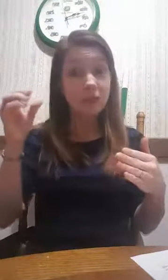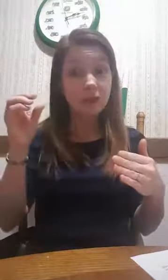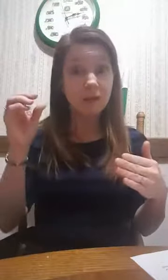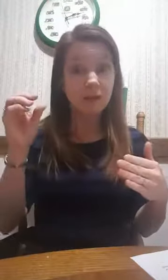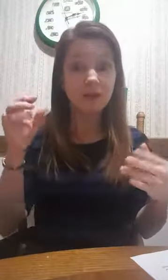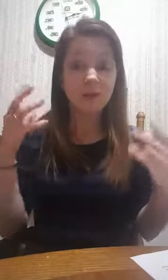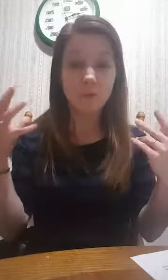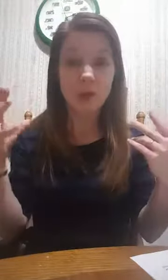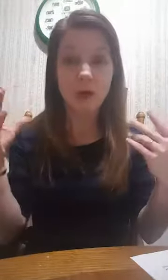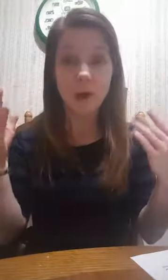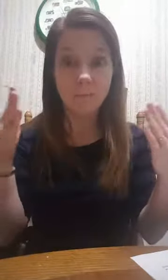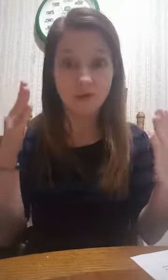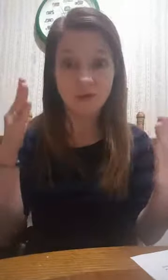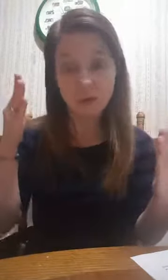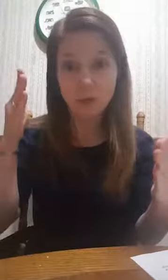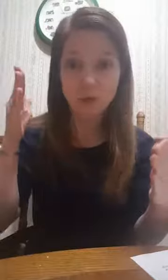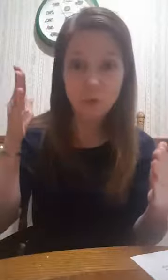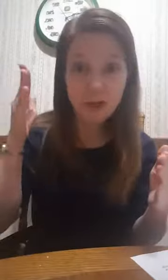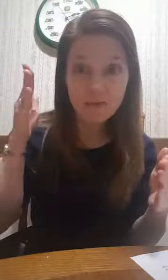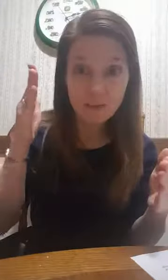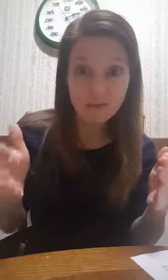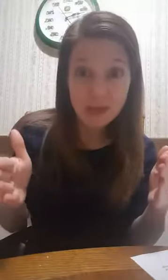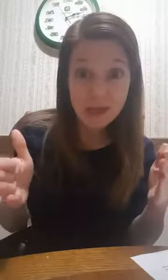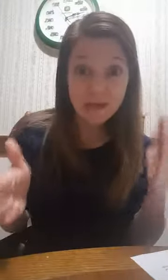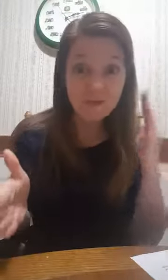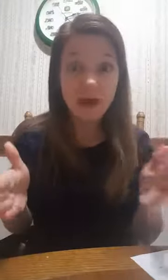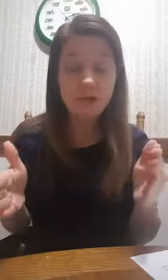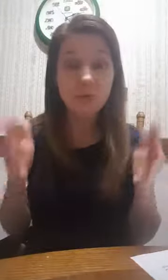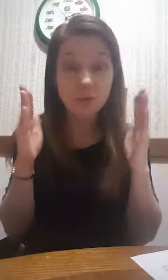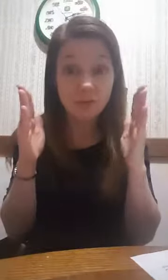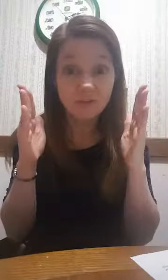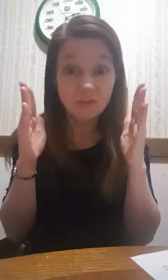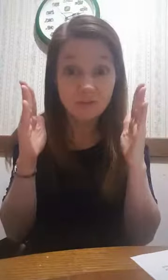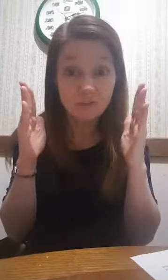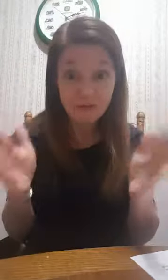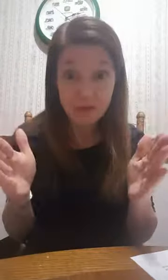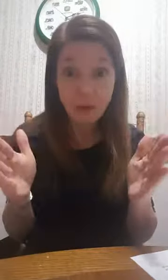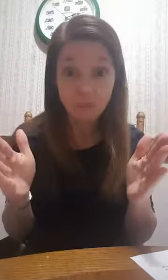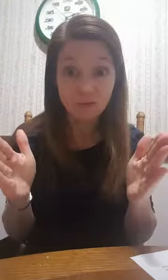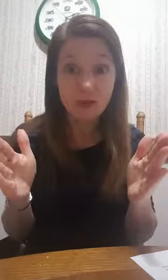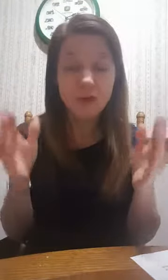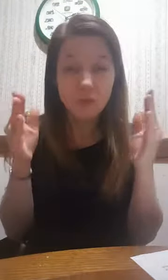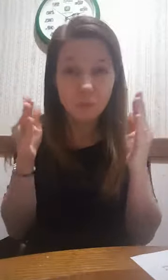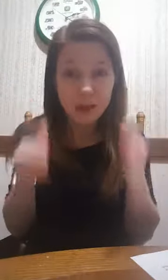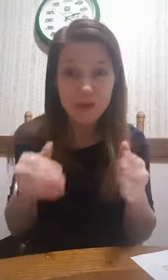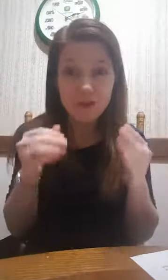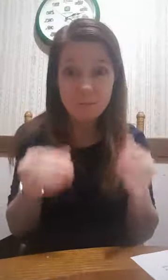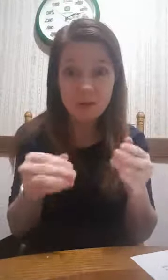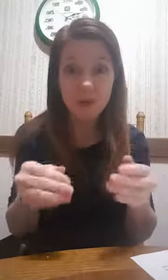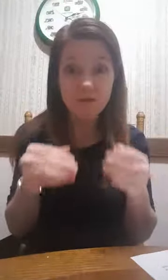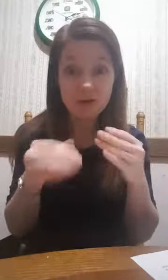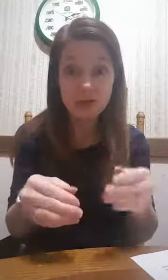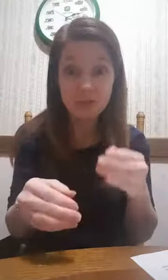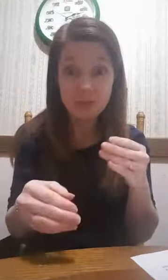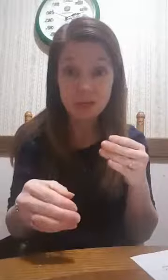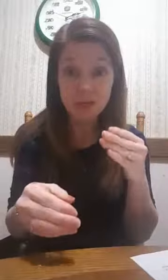we say that we, um, decide we're going to go to bed from ten to five, well, you're seven hours. You're right in the middle of a 90-minute